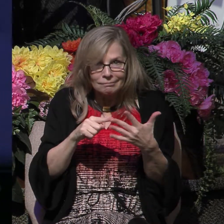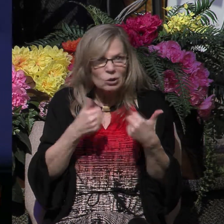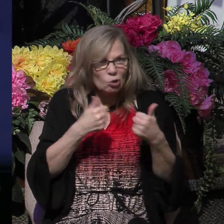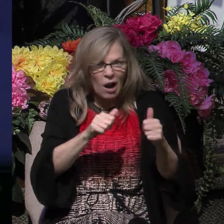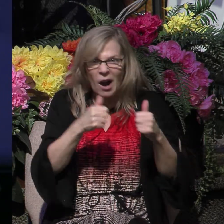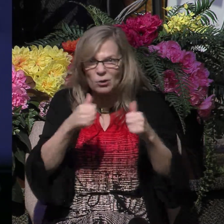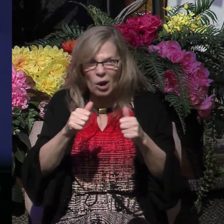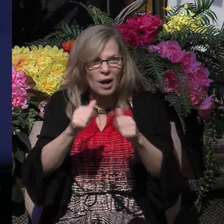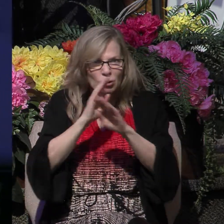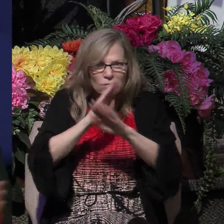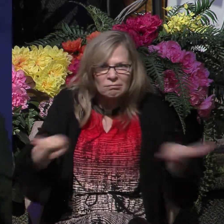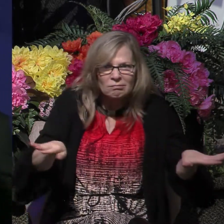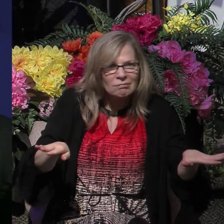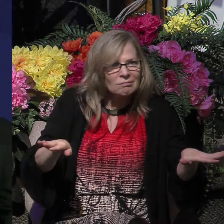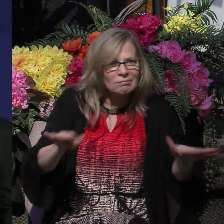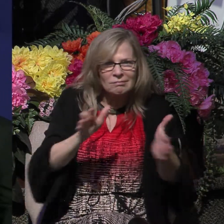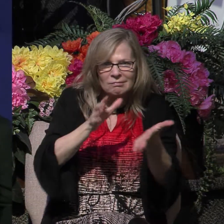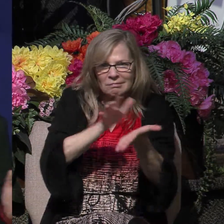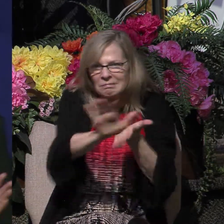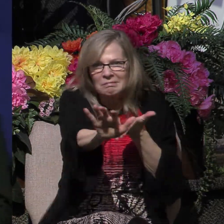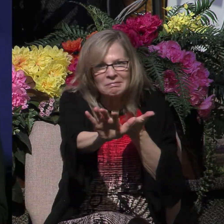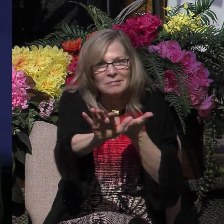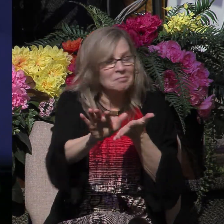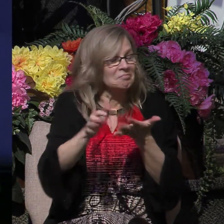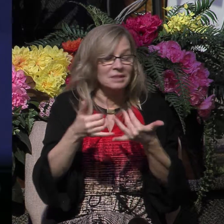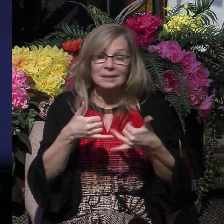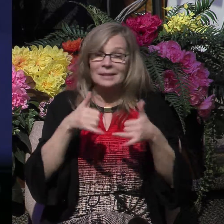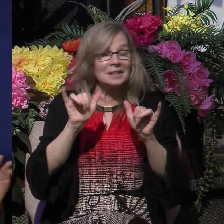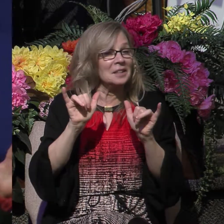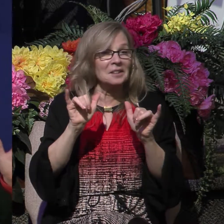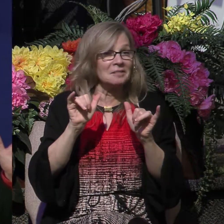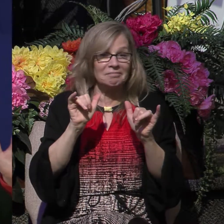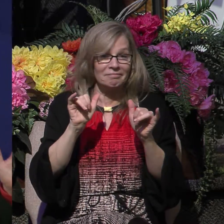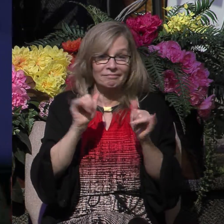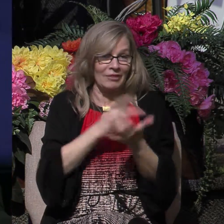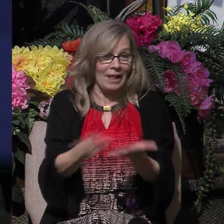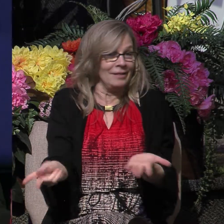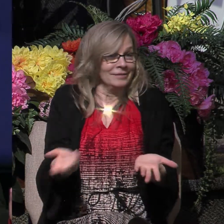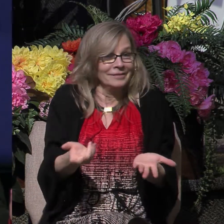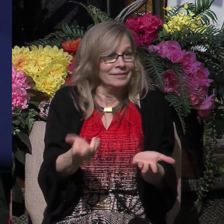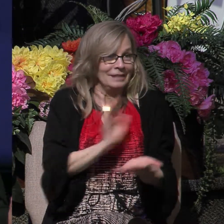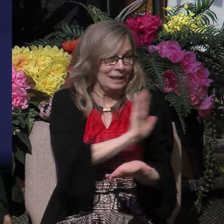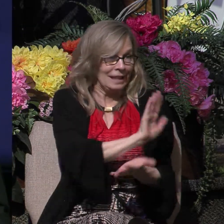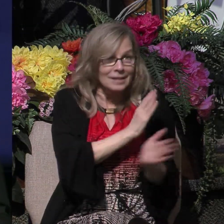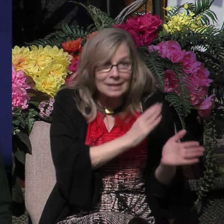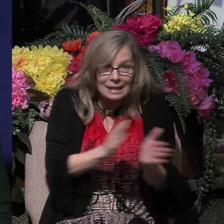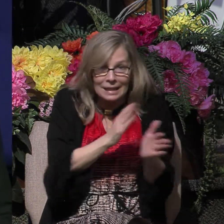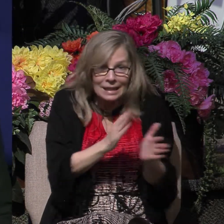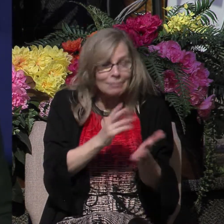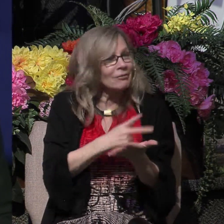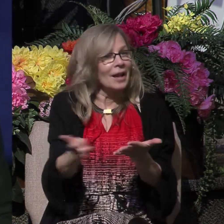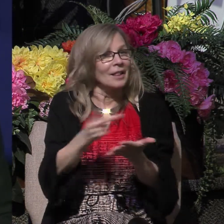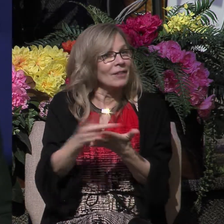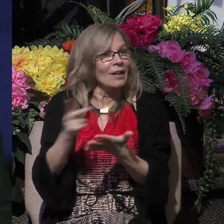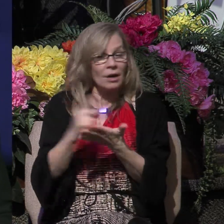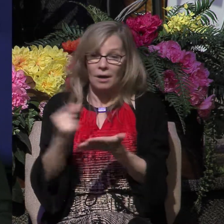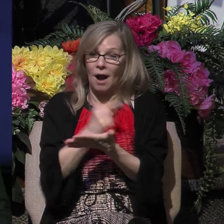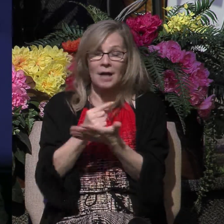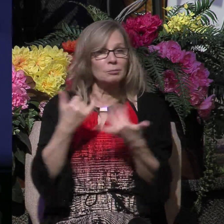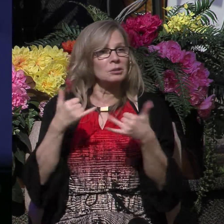silence and even stamp out the church, it just doesn't work. The gospel moves forward, makes progress, no matter